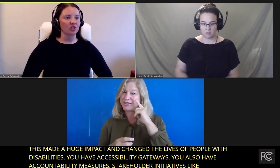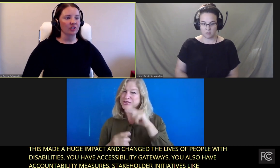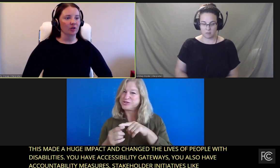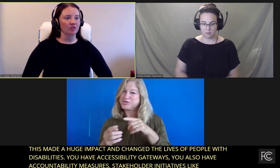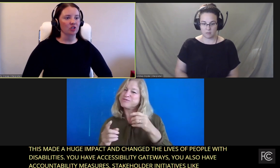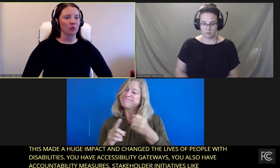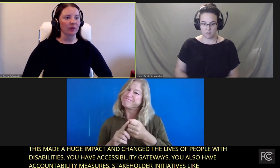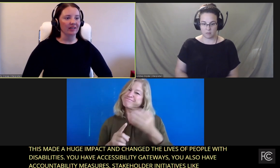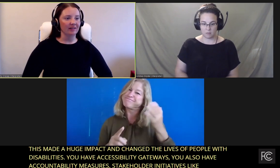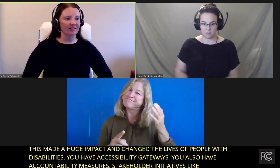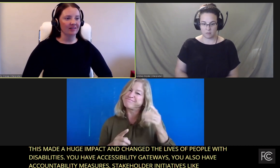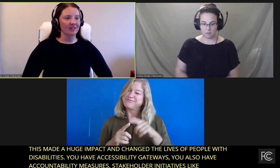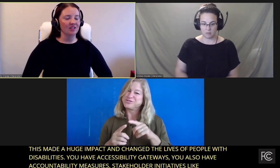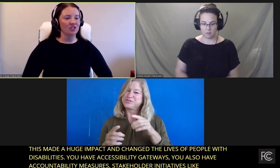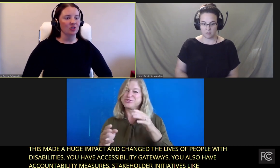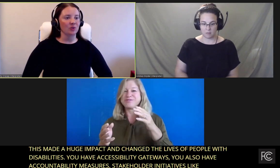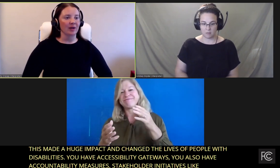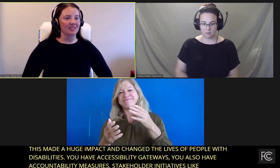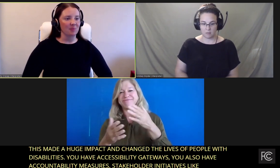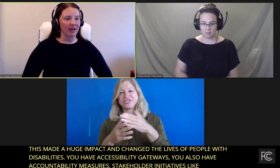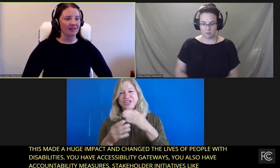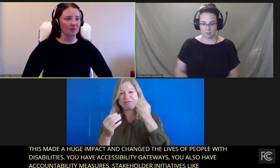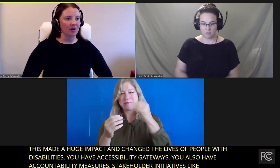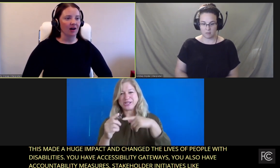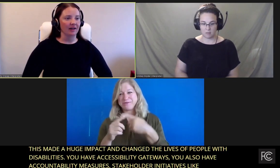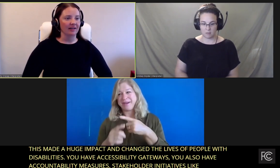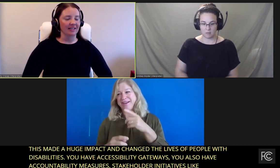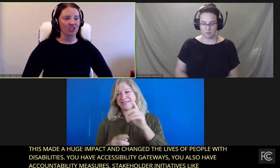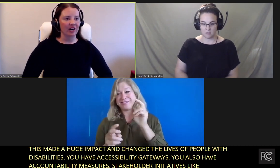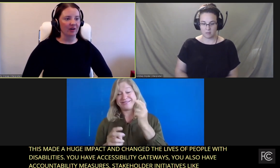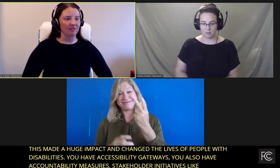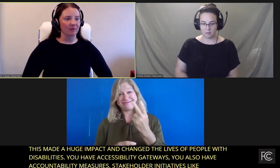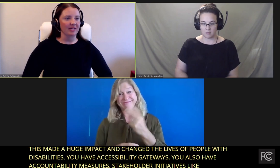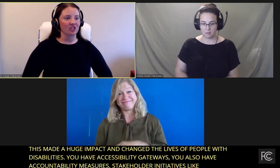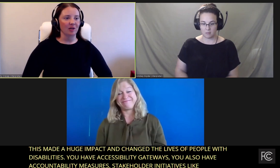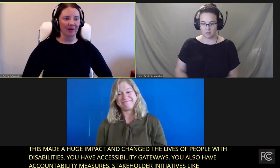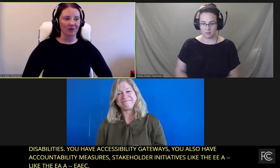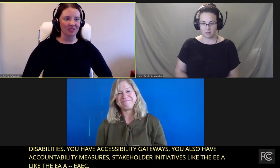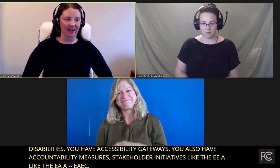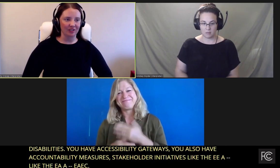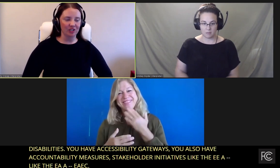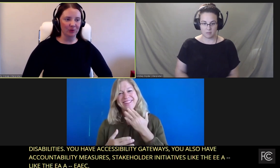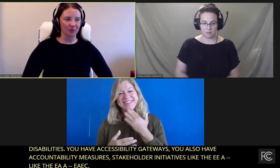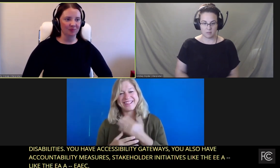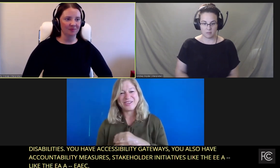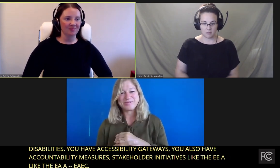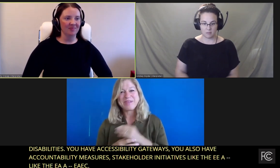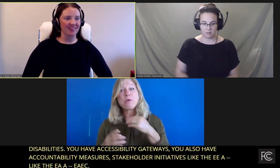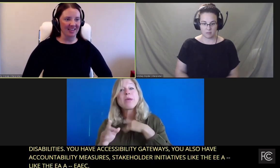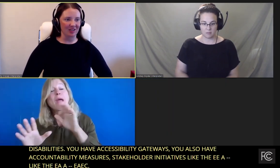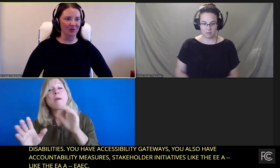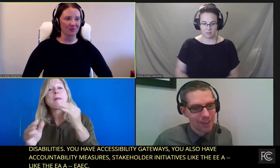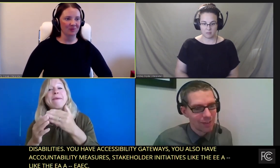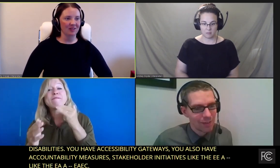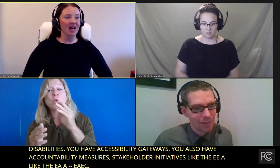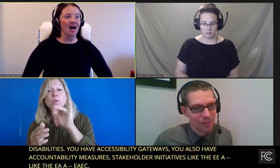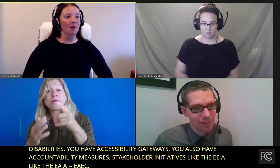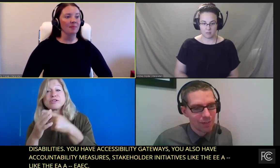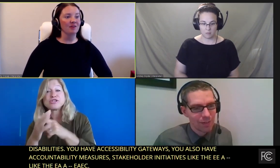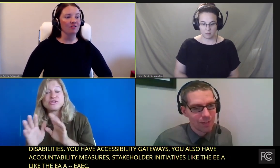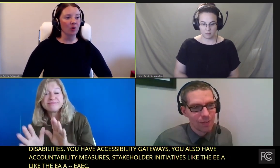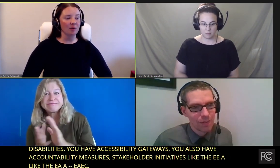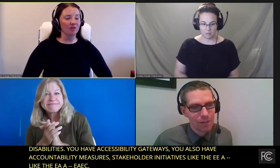I will turn it over to Will to expand upon and share information about Title II. Thank you.